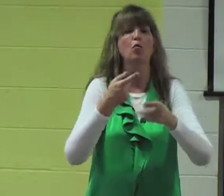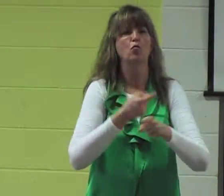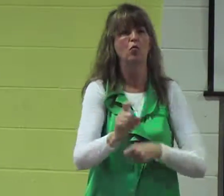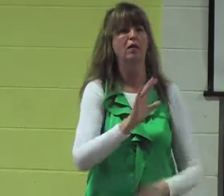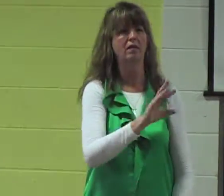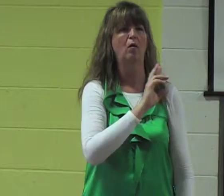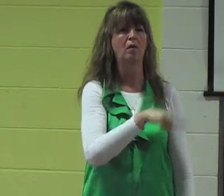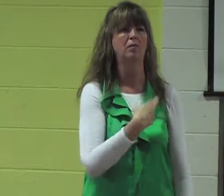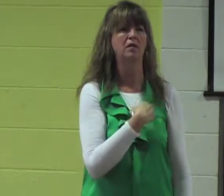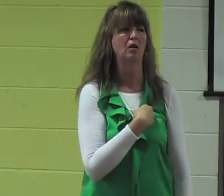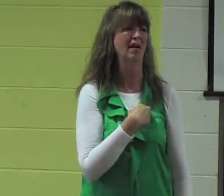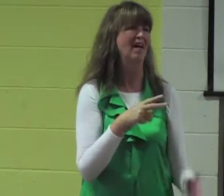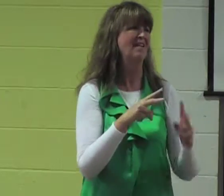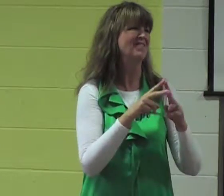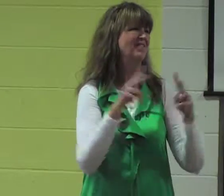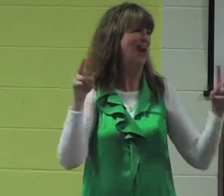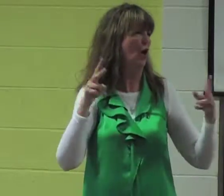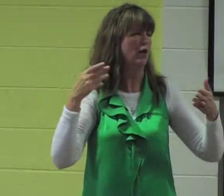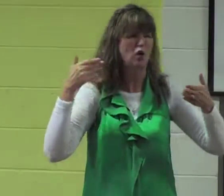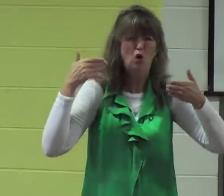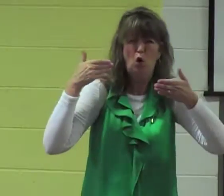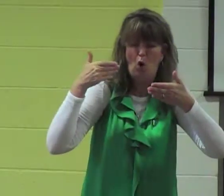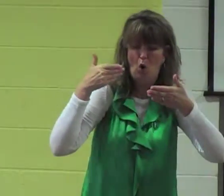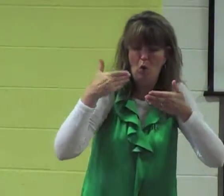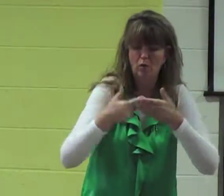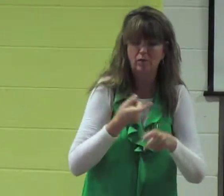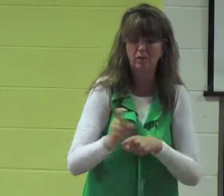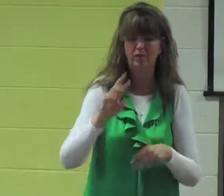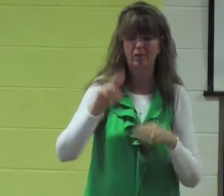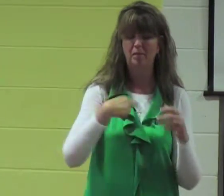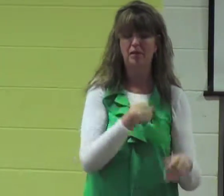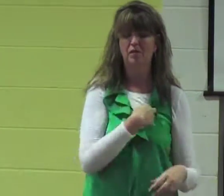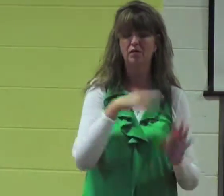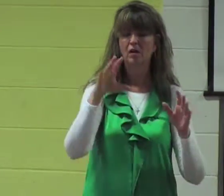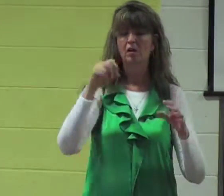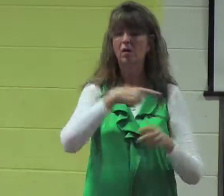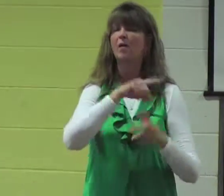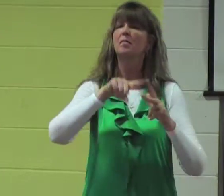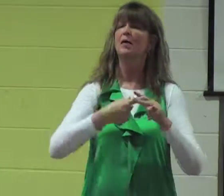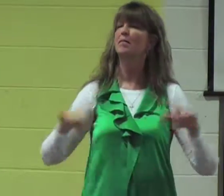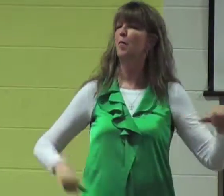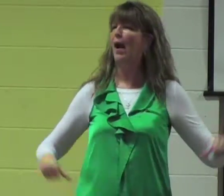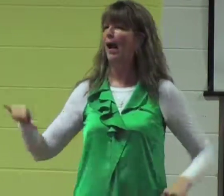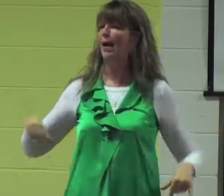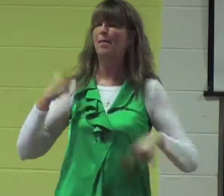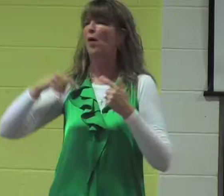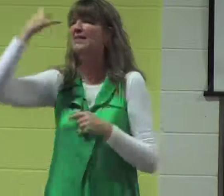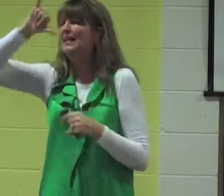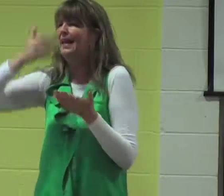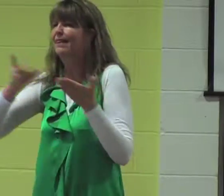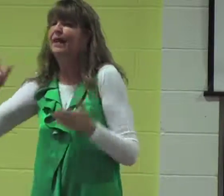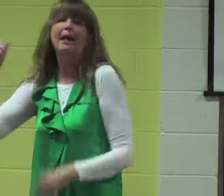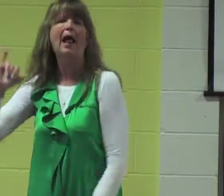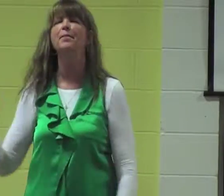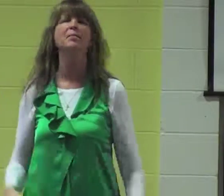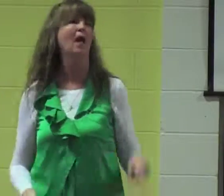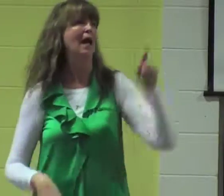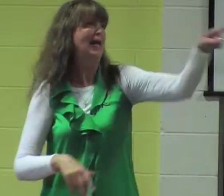And to be honest, they almost ruined their reputation. Very close to ruining their reputation for us as Christians. They started to